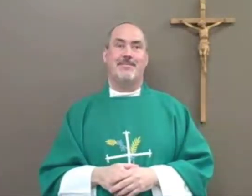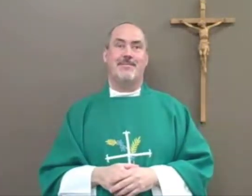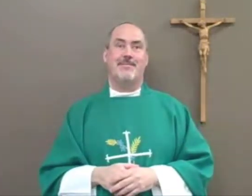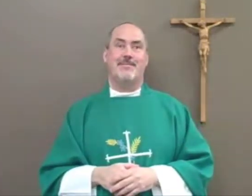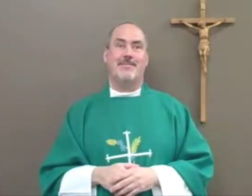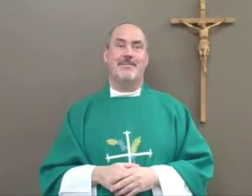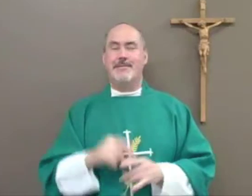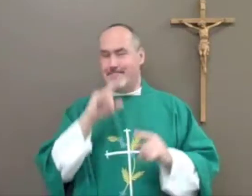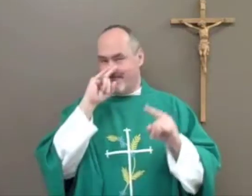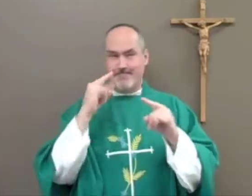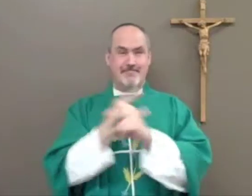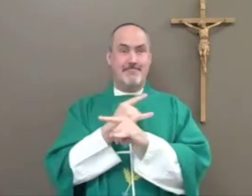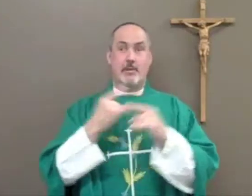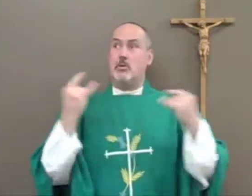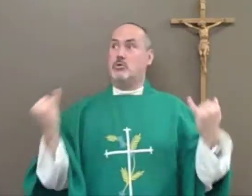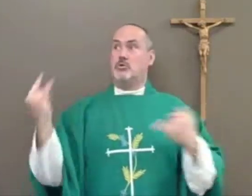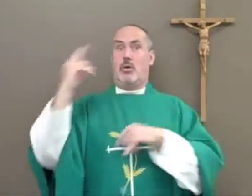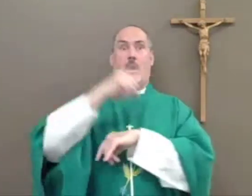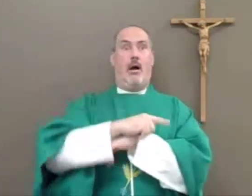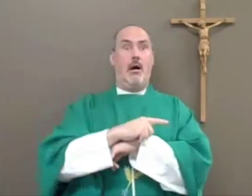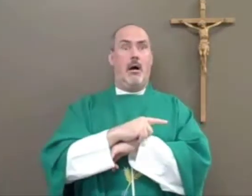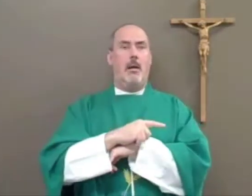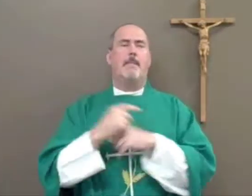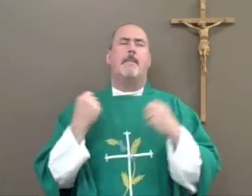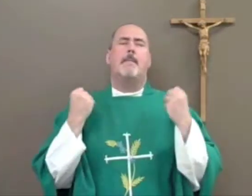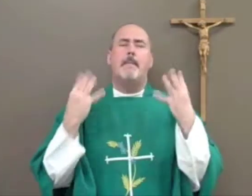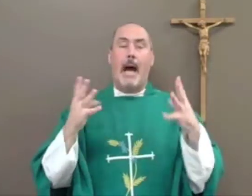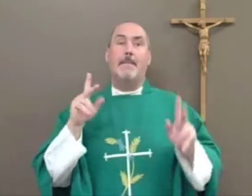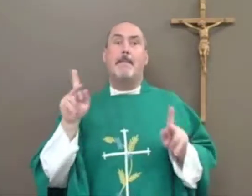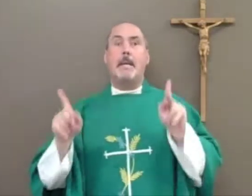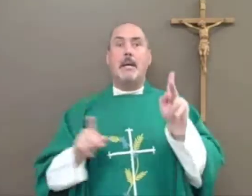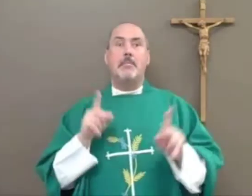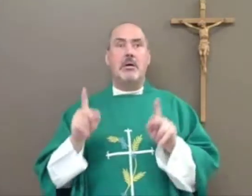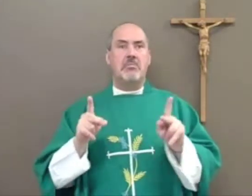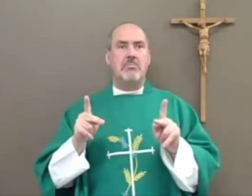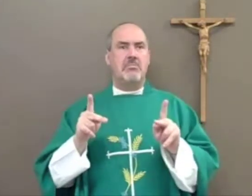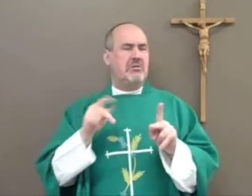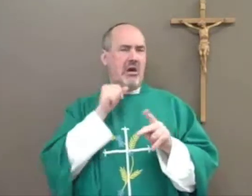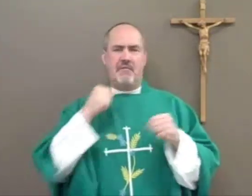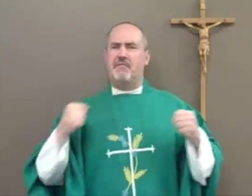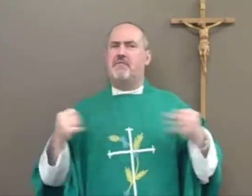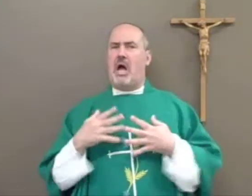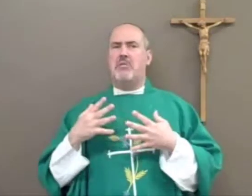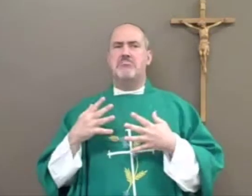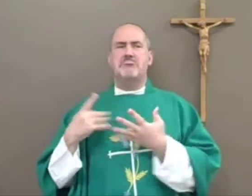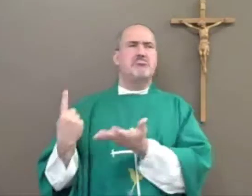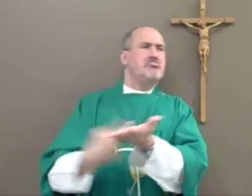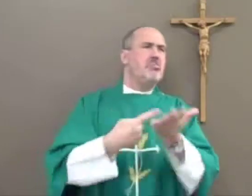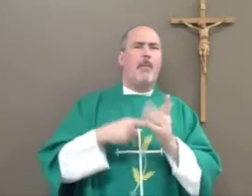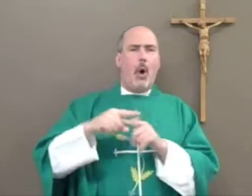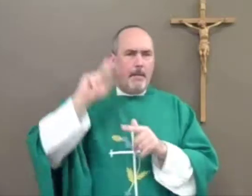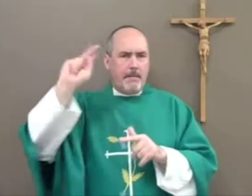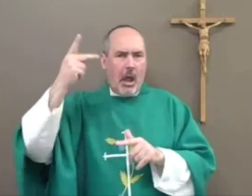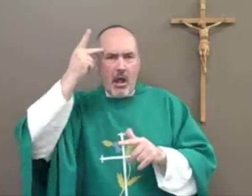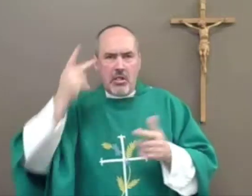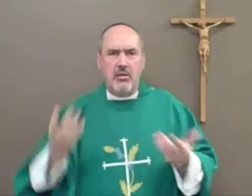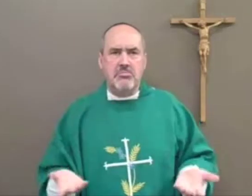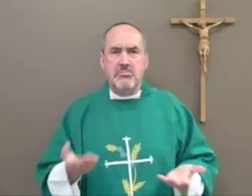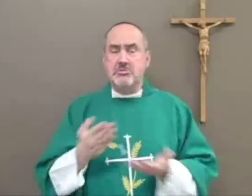I find it funny that today there are so many people out there who aren't afraid to speak up and talk about politics